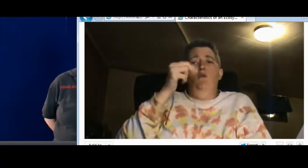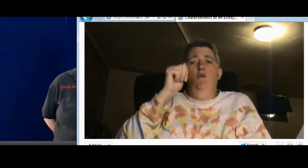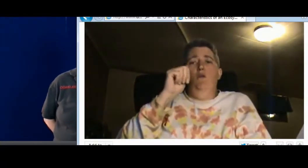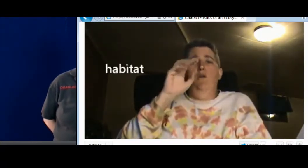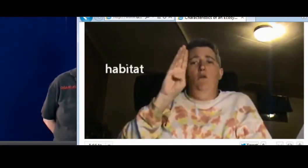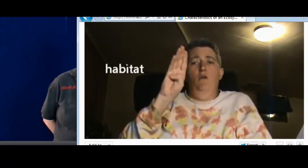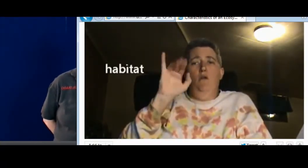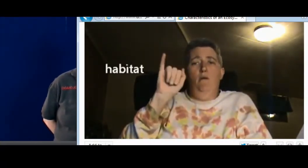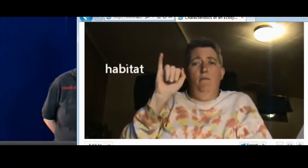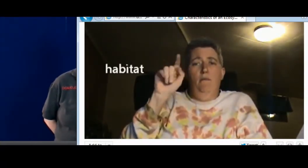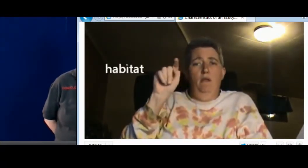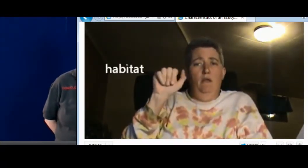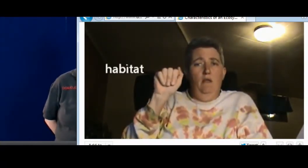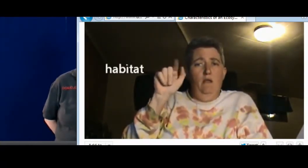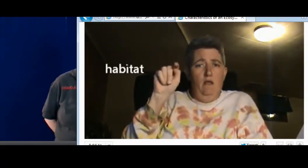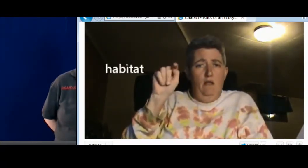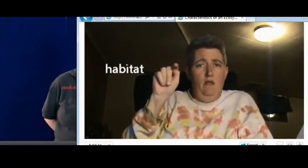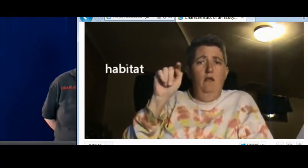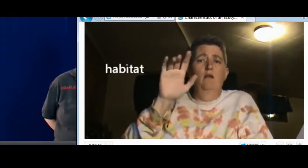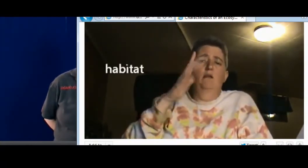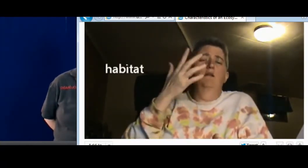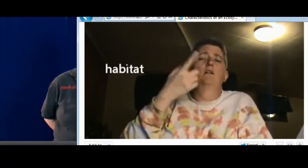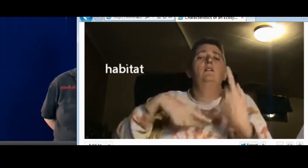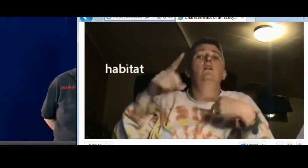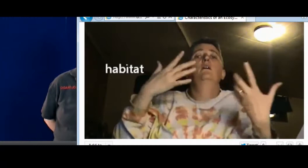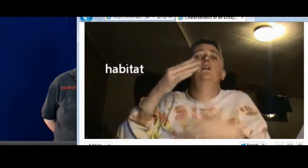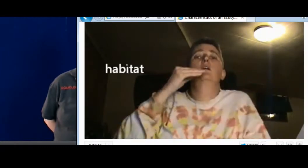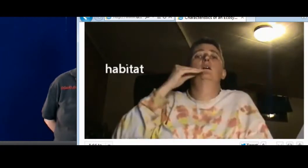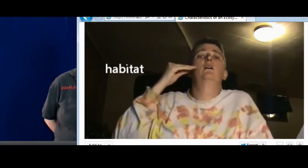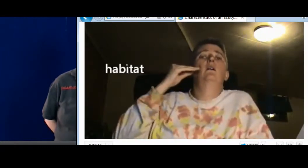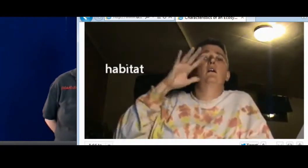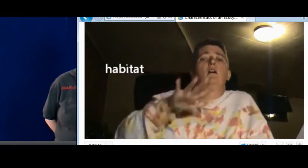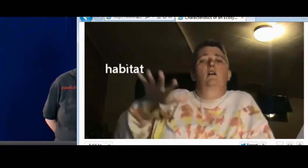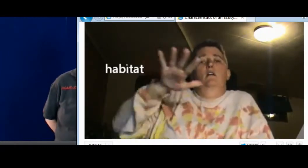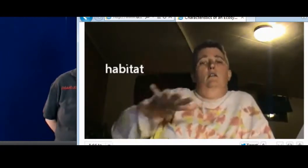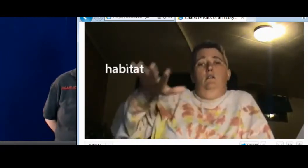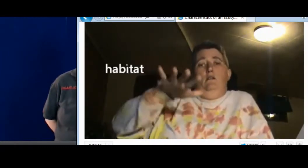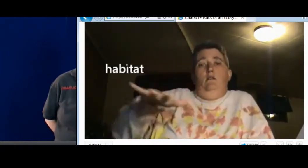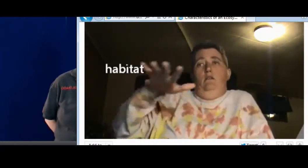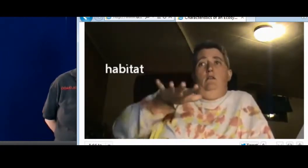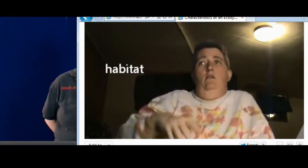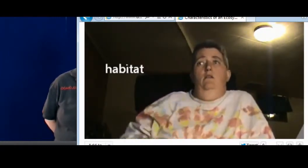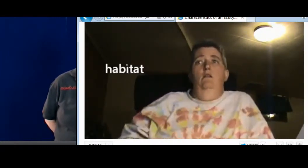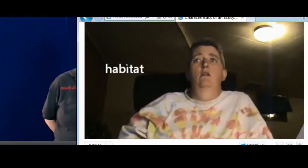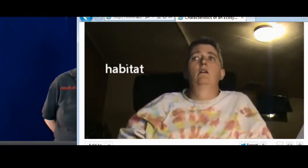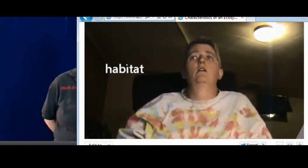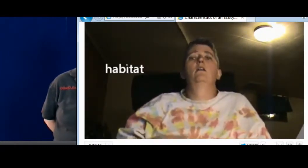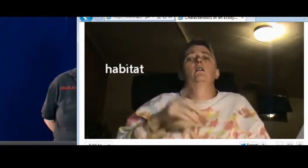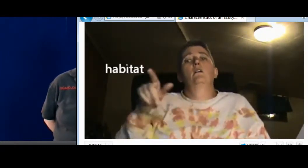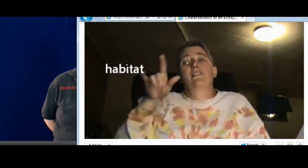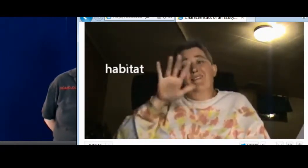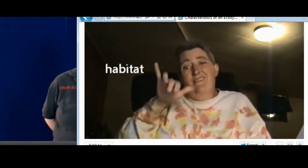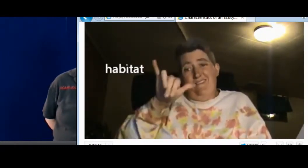locations where they live, those are called habitats. And this is my sign for habitat.